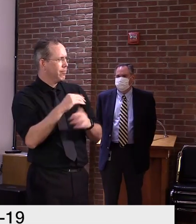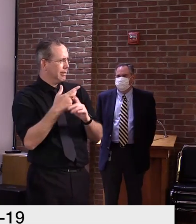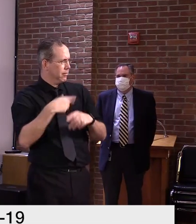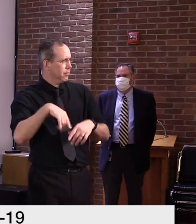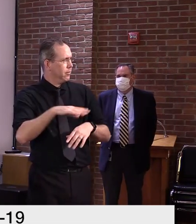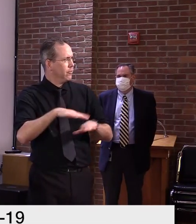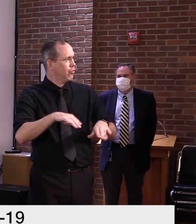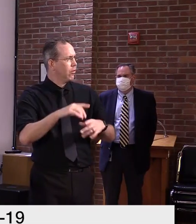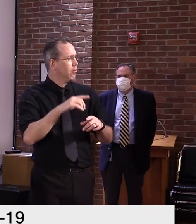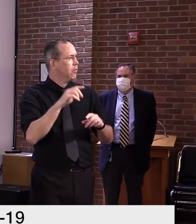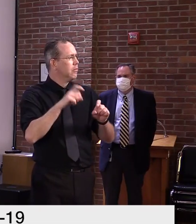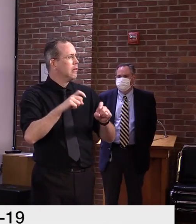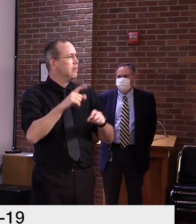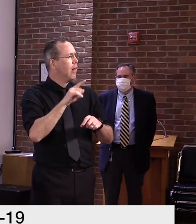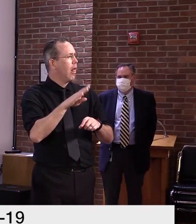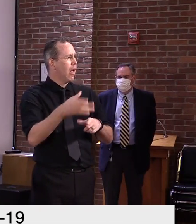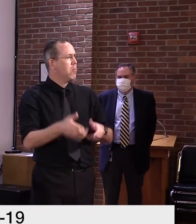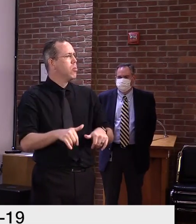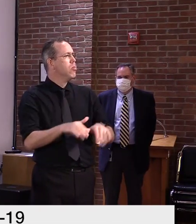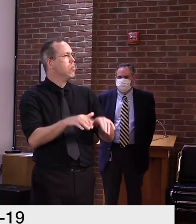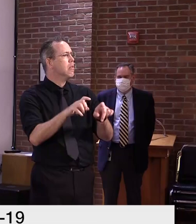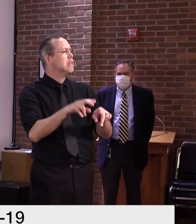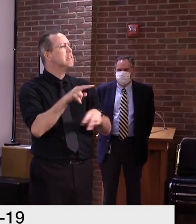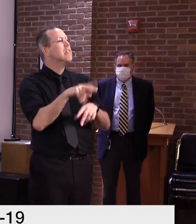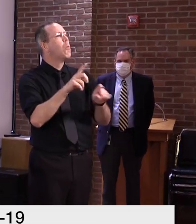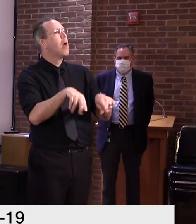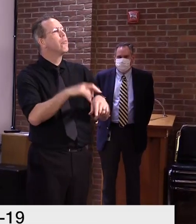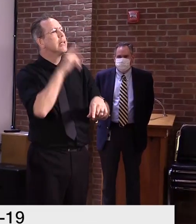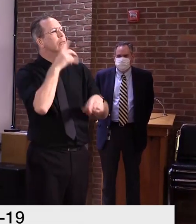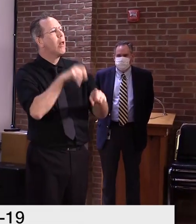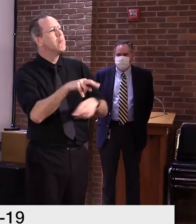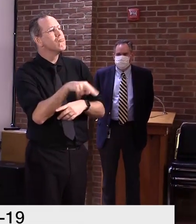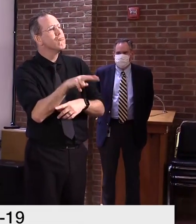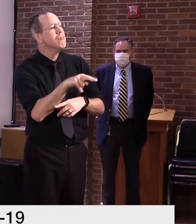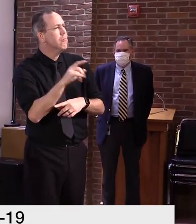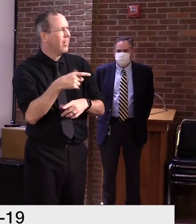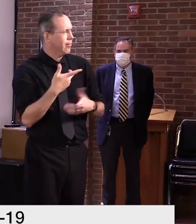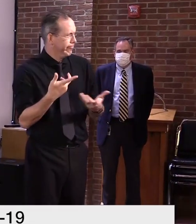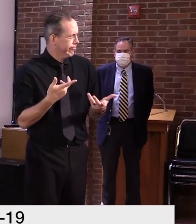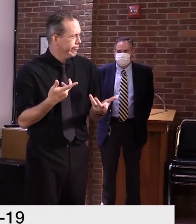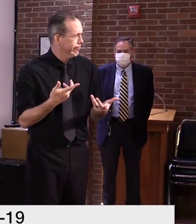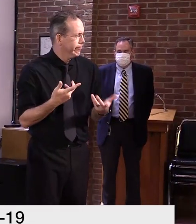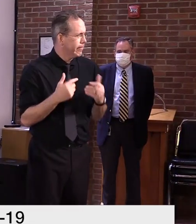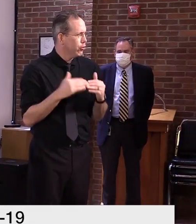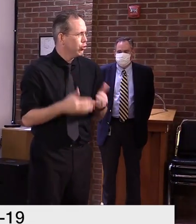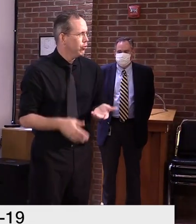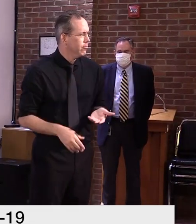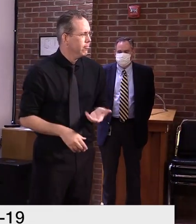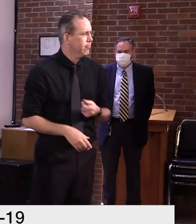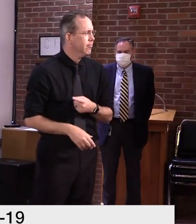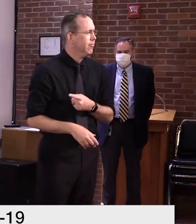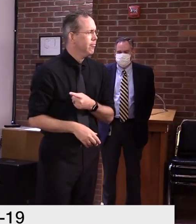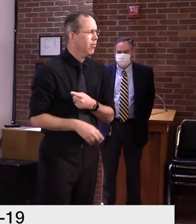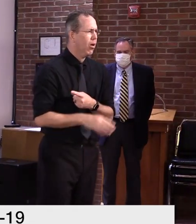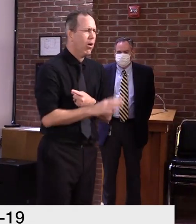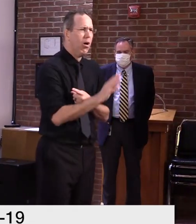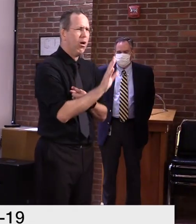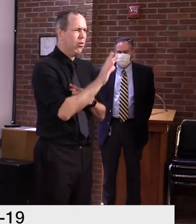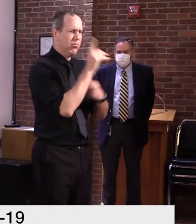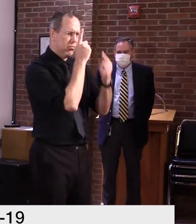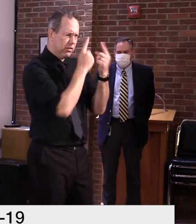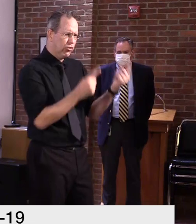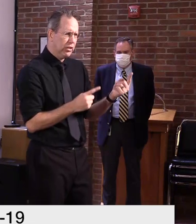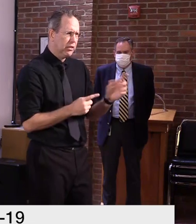are finding opportunities to bring them back safely. Uh, we, uh, we enjoy here in Vermont,